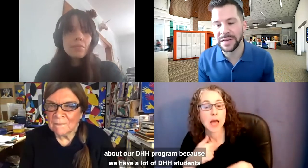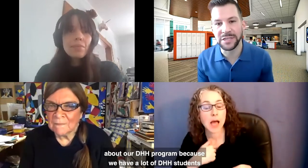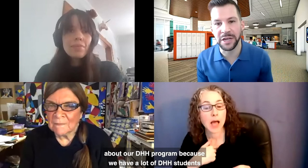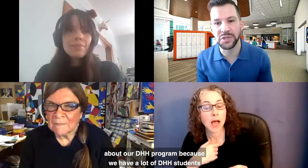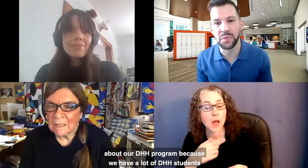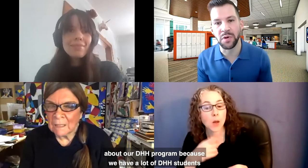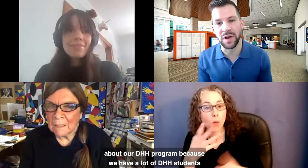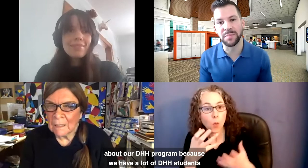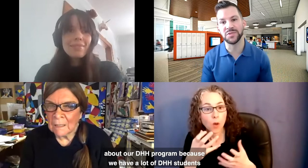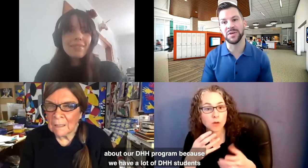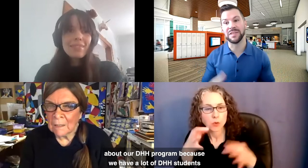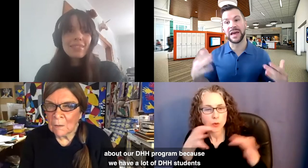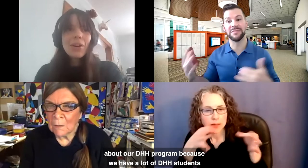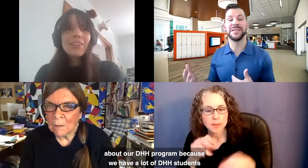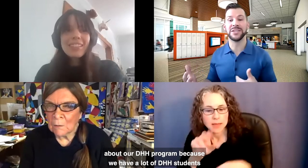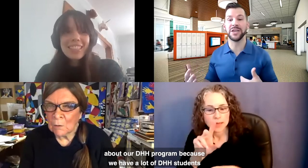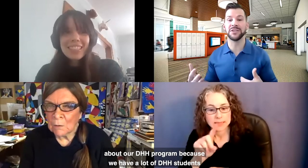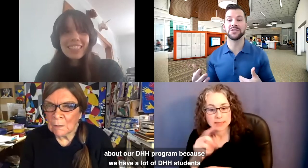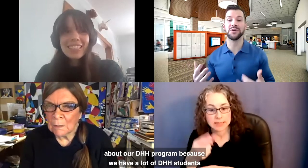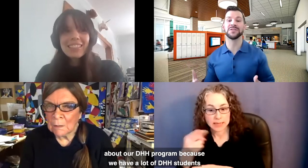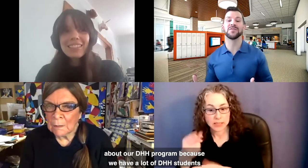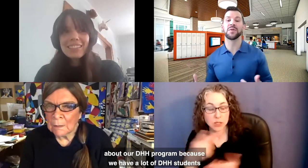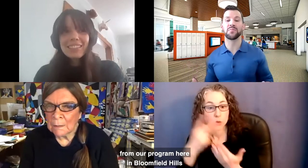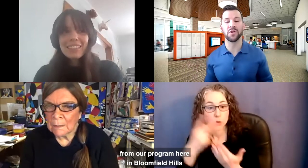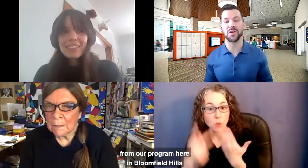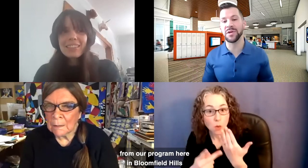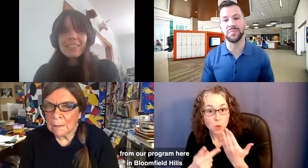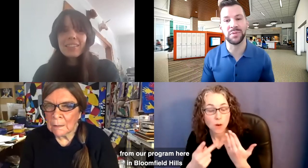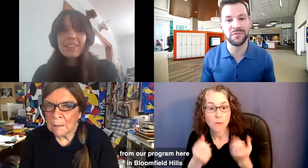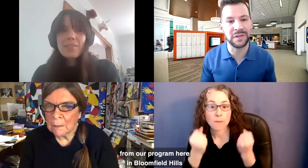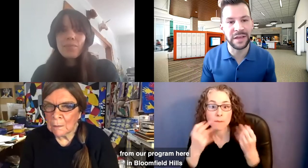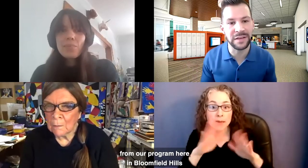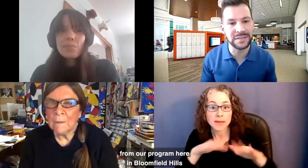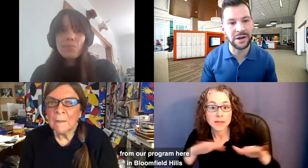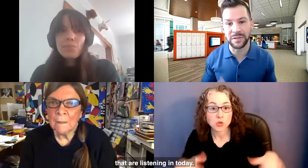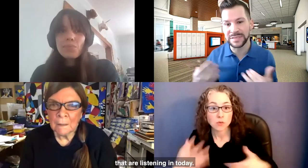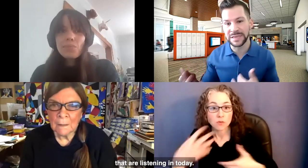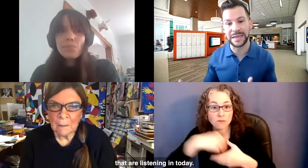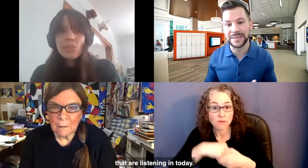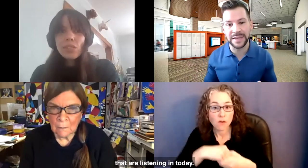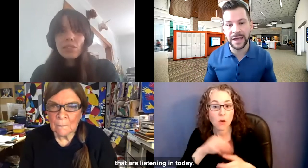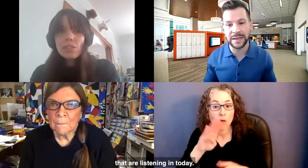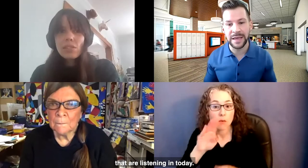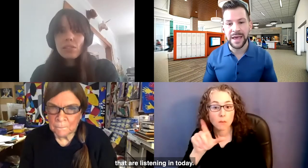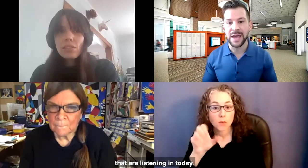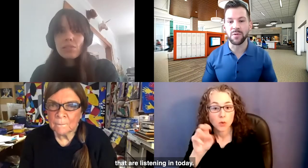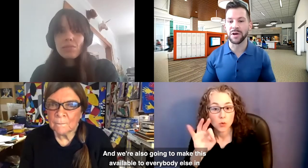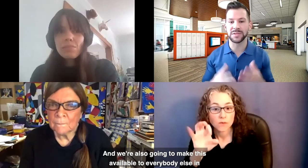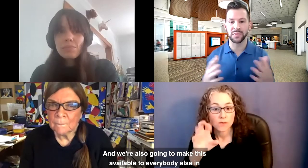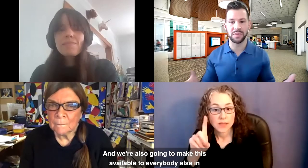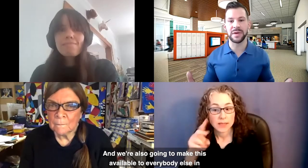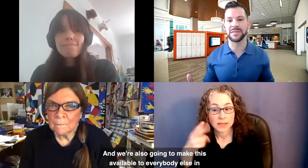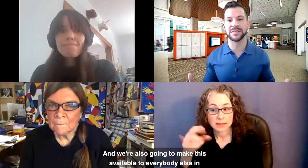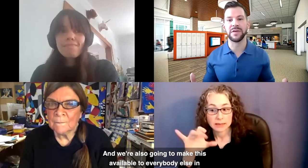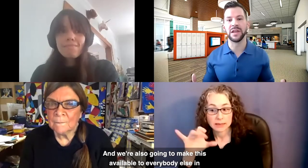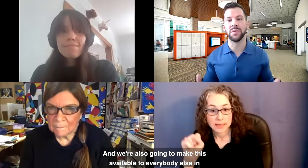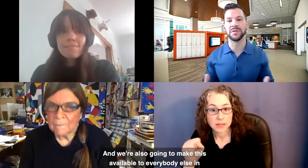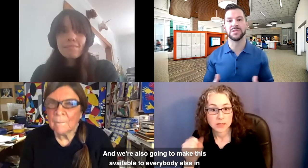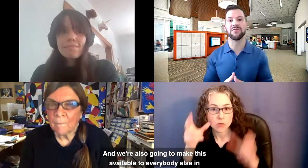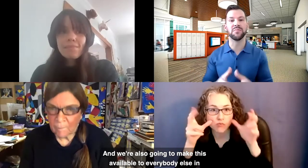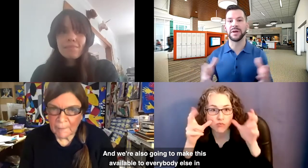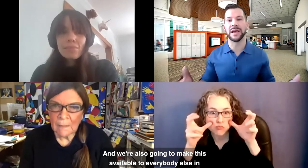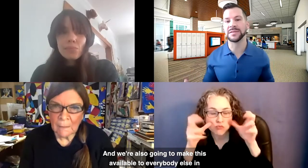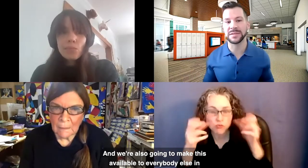our DHH program because we have a lot of DHH students from our program here in Bloomfield Hills that are listening in today. And we're also going to make this